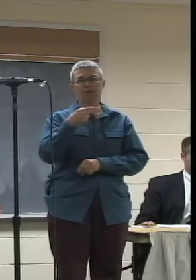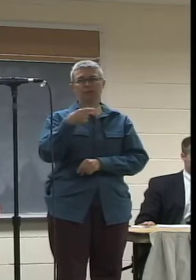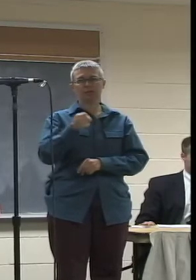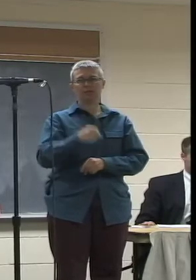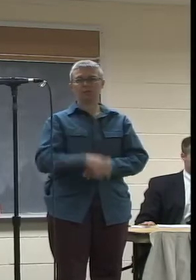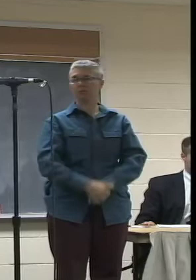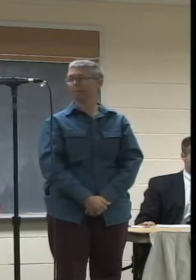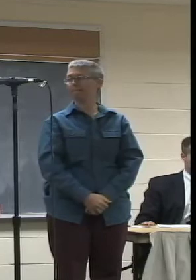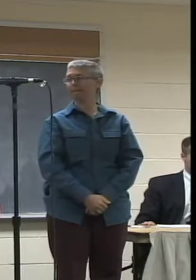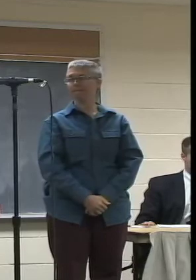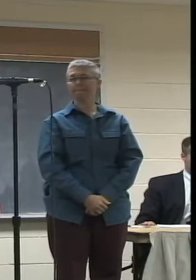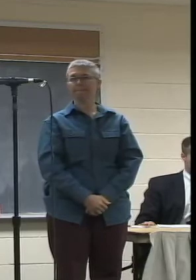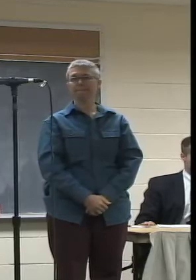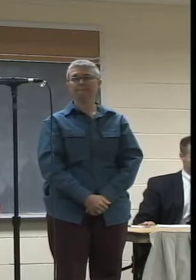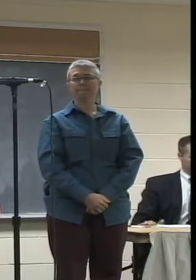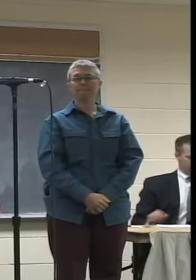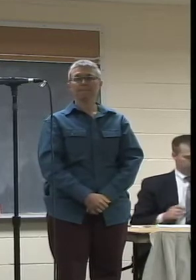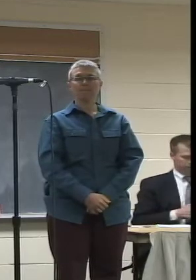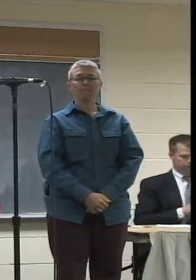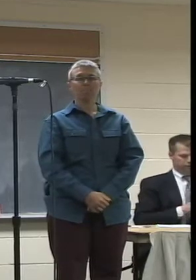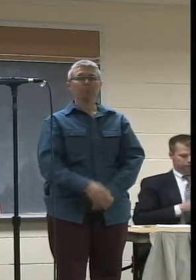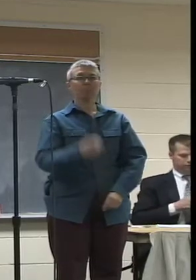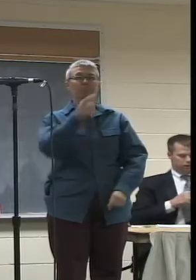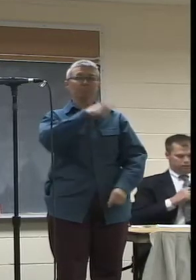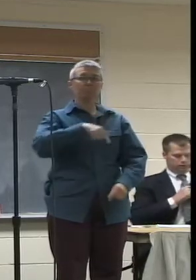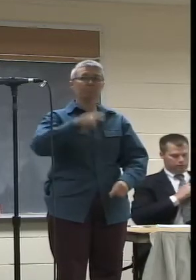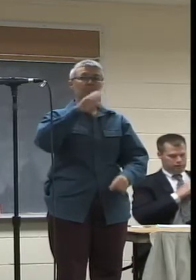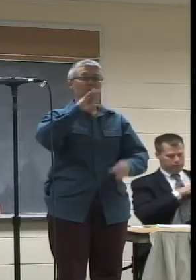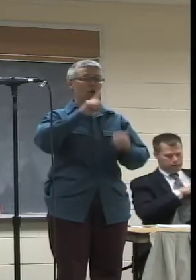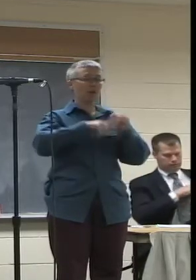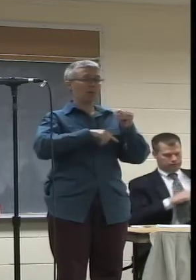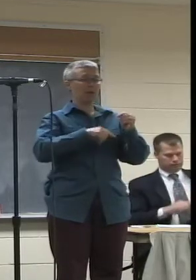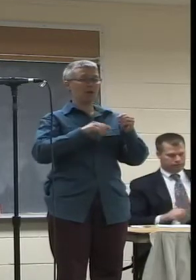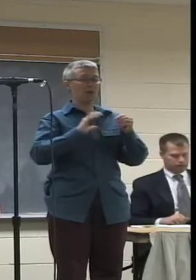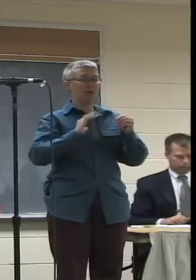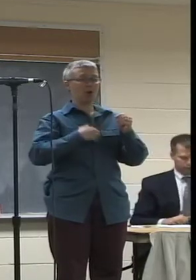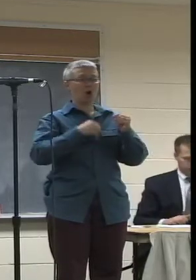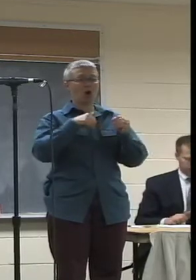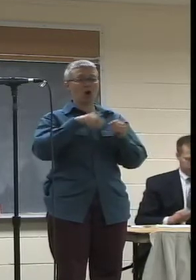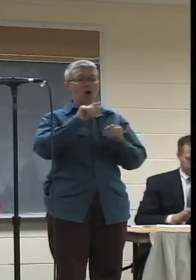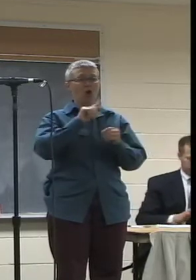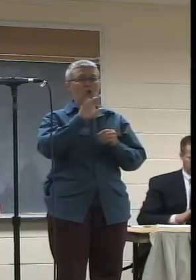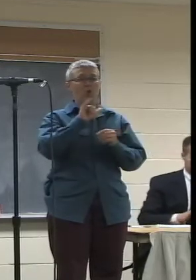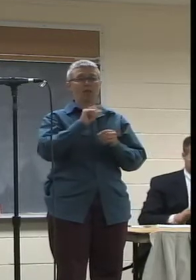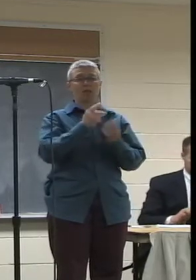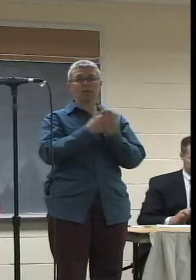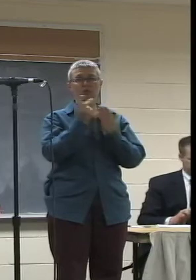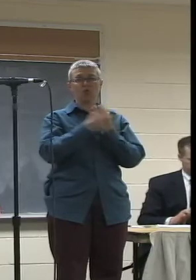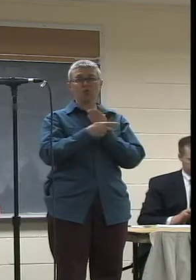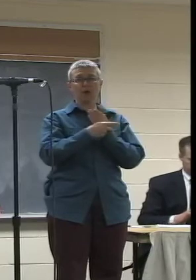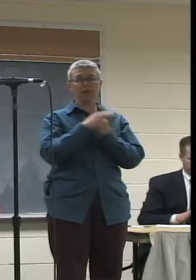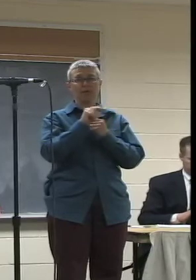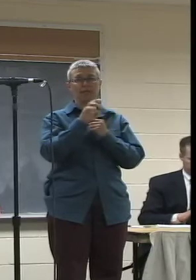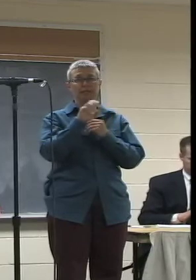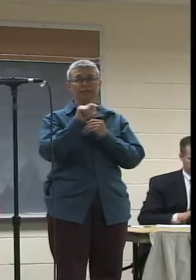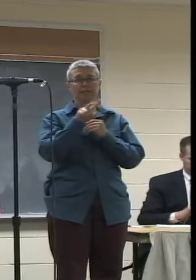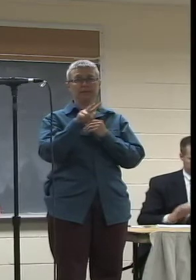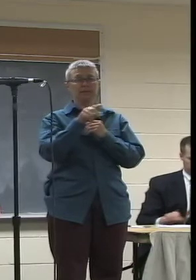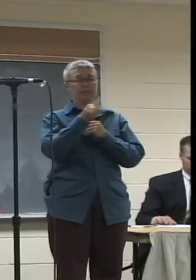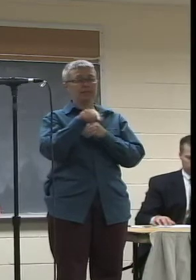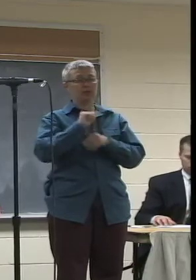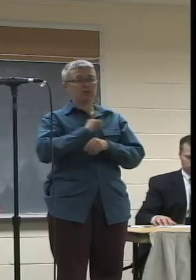We've been hearing about the quality of programming that NCTV's excellent staff and producers